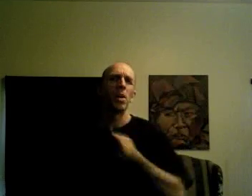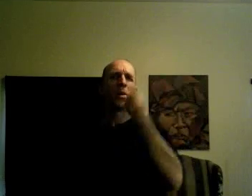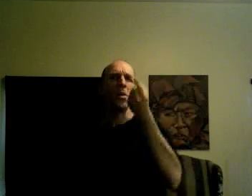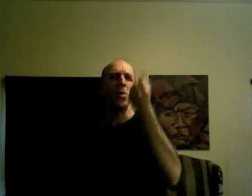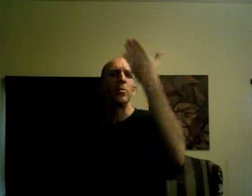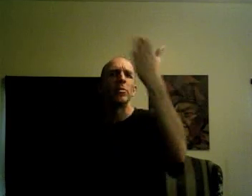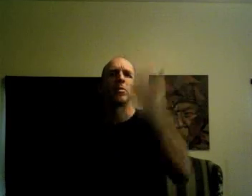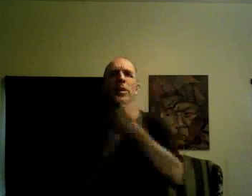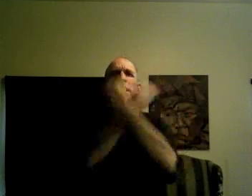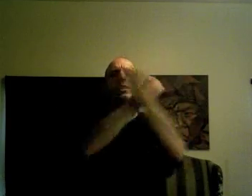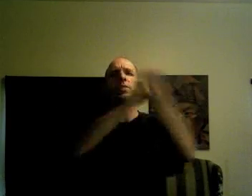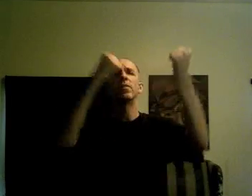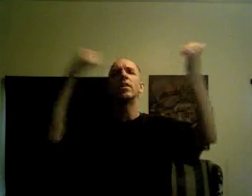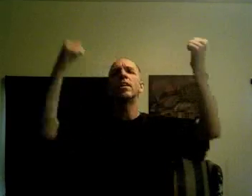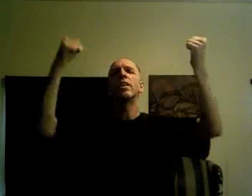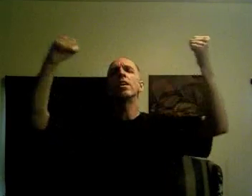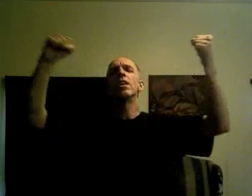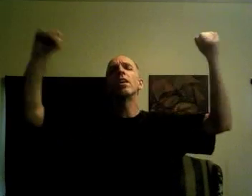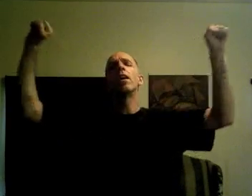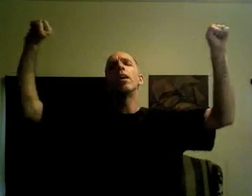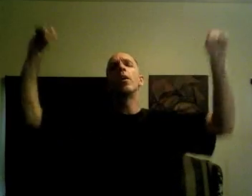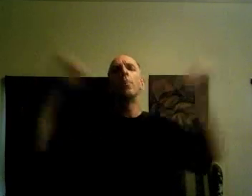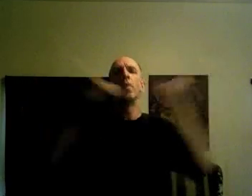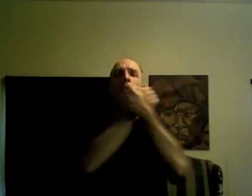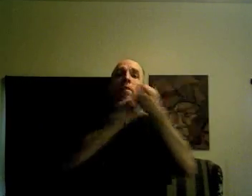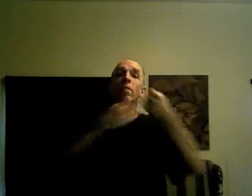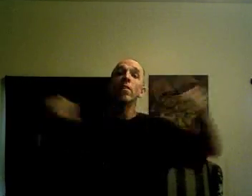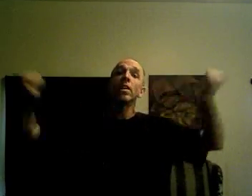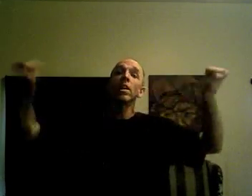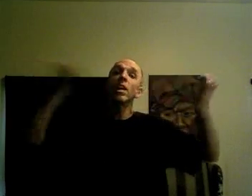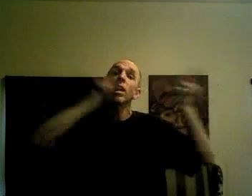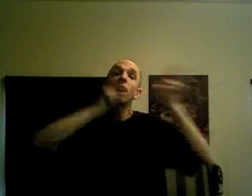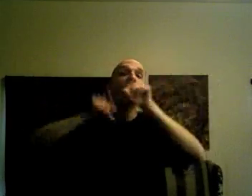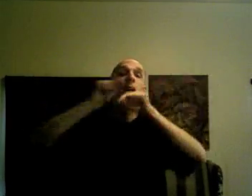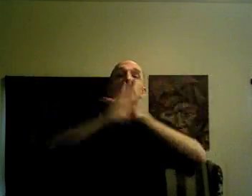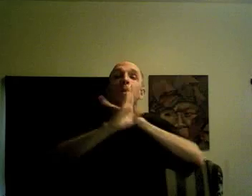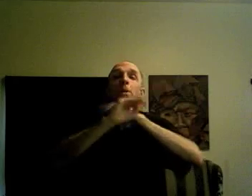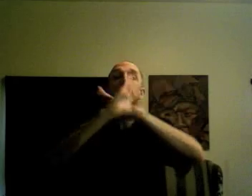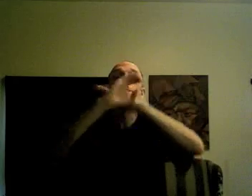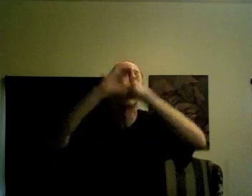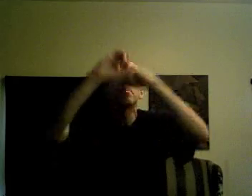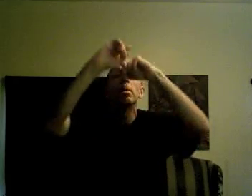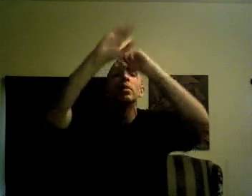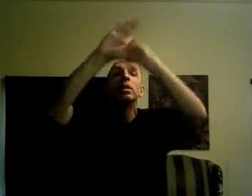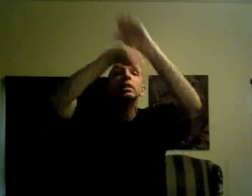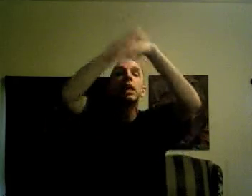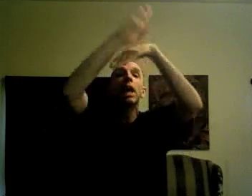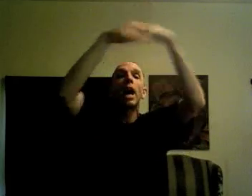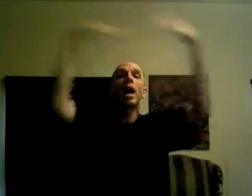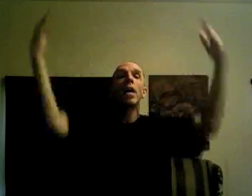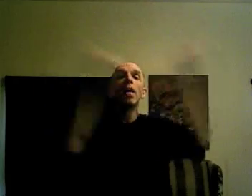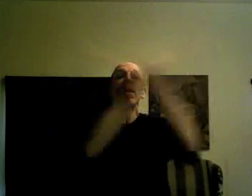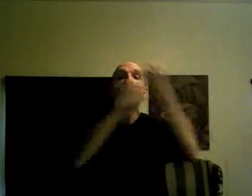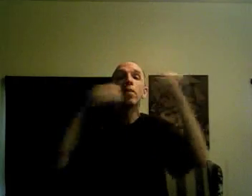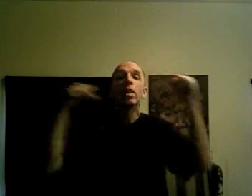Pottery is freedom. Free like birds up in the sky. Free